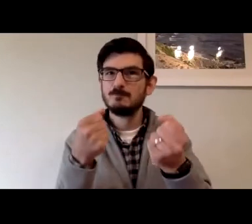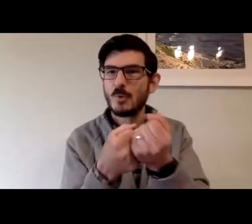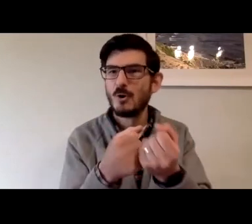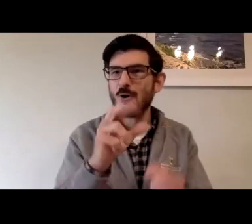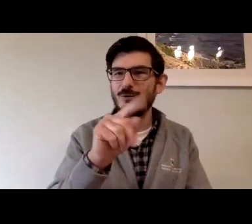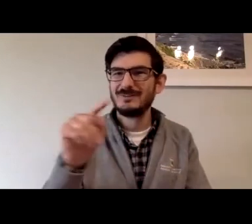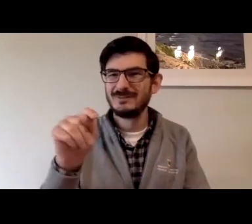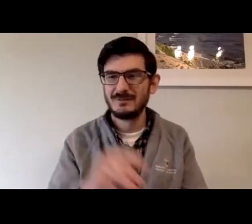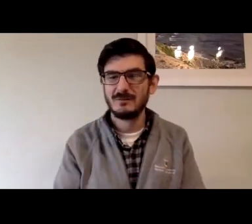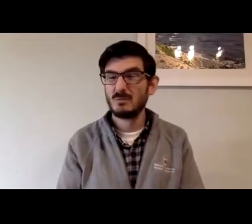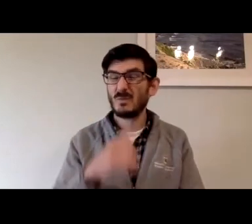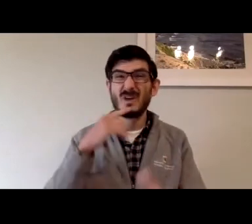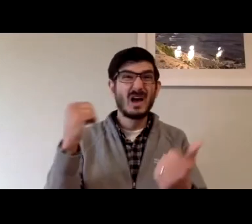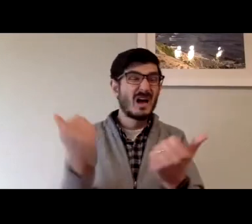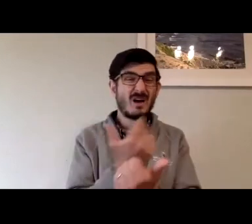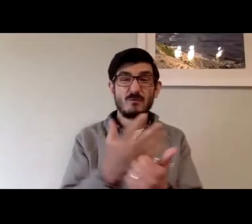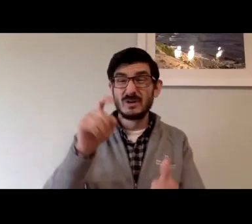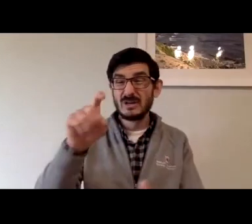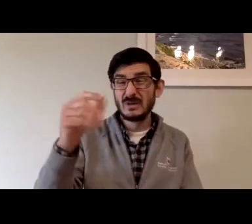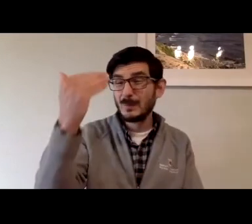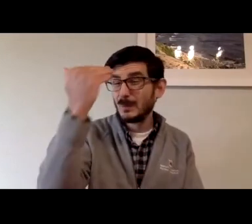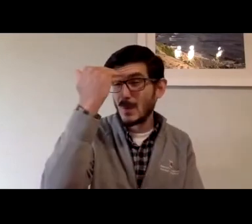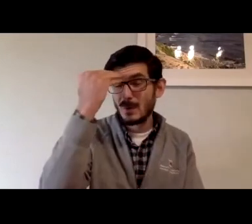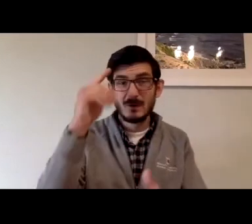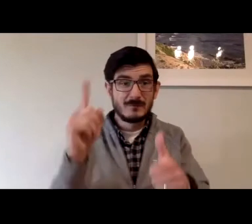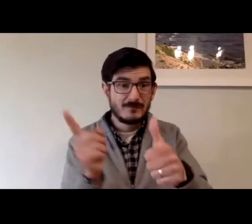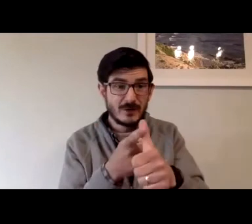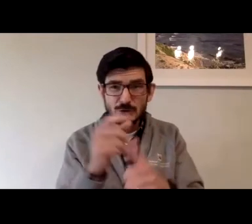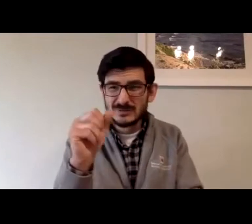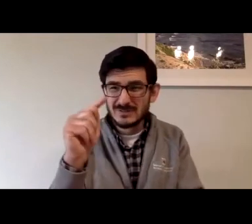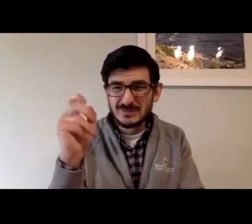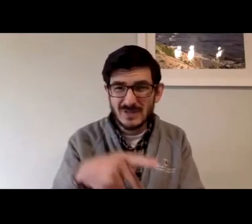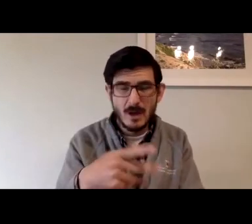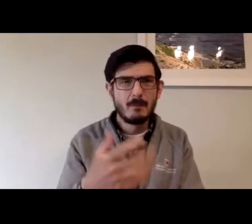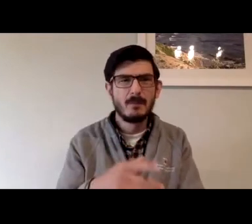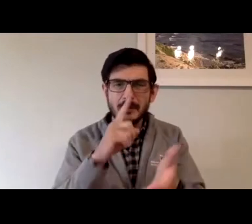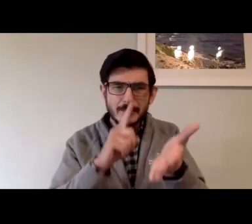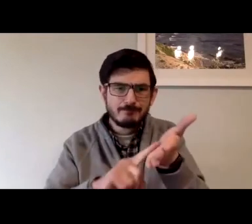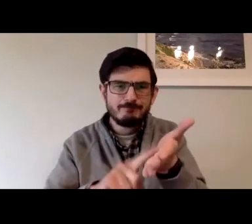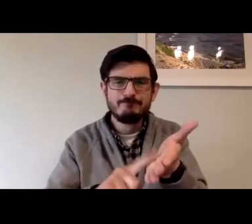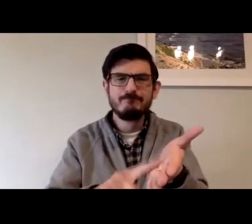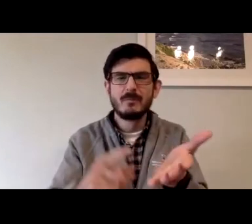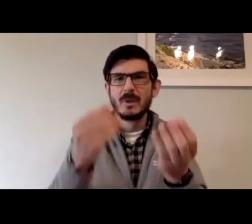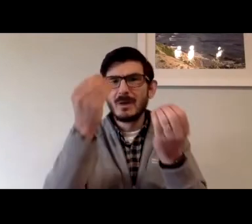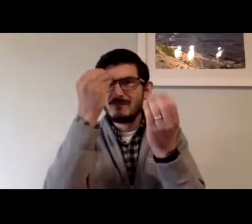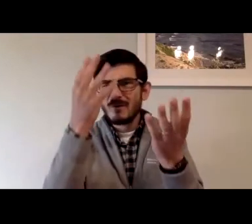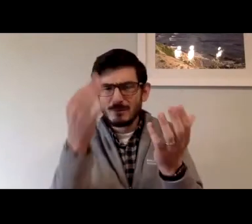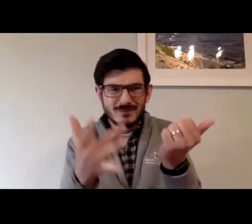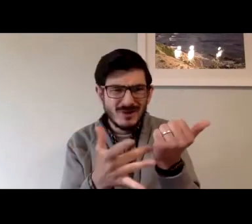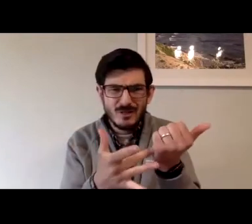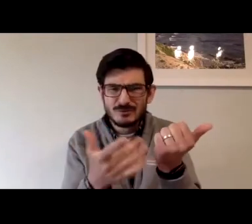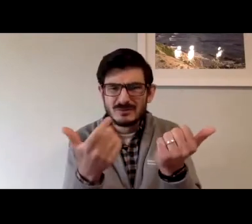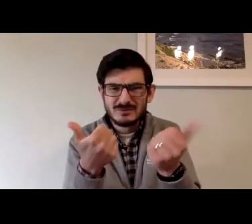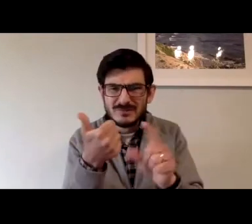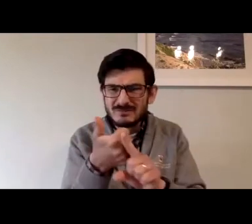how to stage their operations to get ready to support RTT. And the first step is